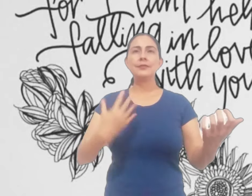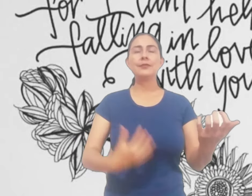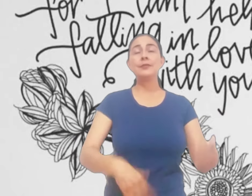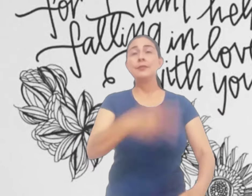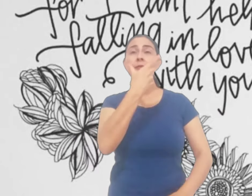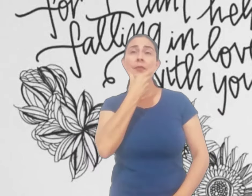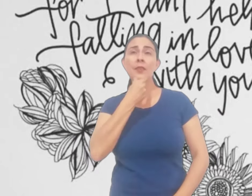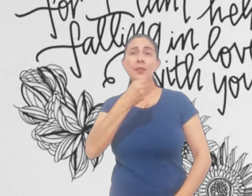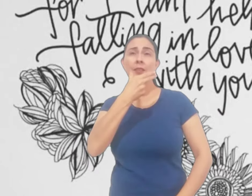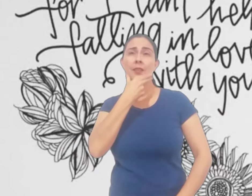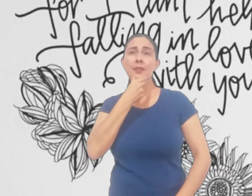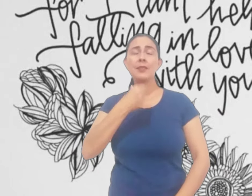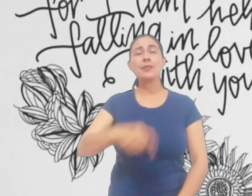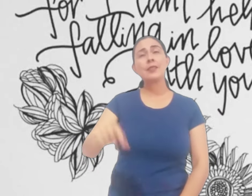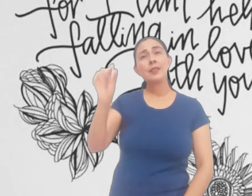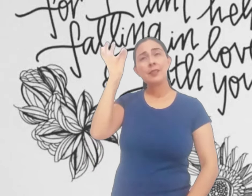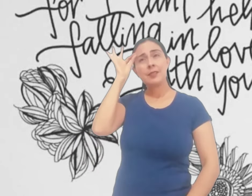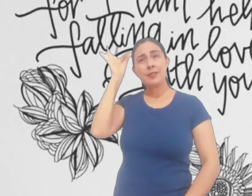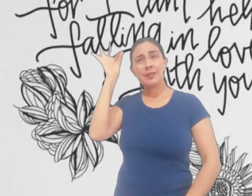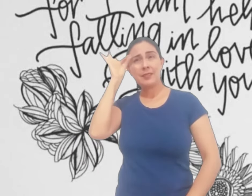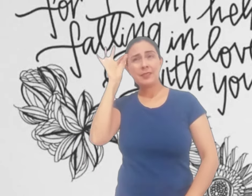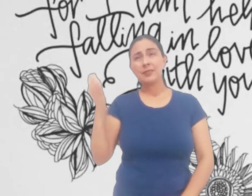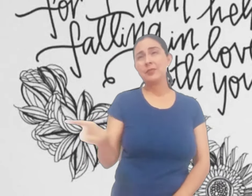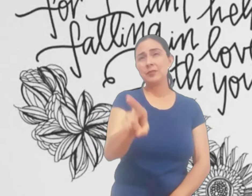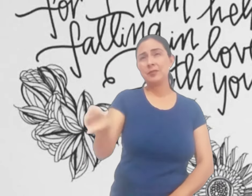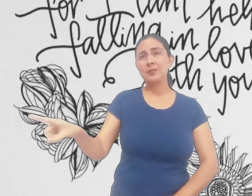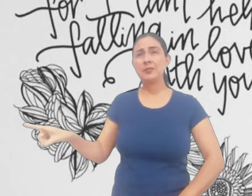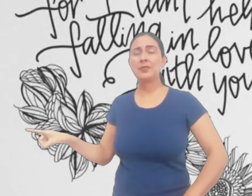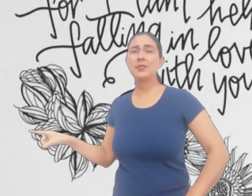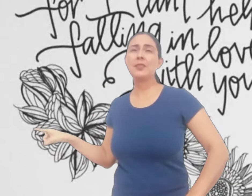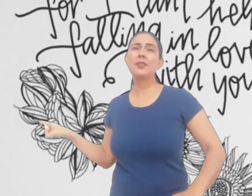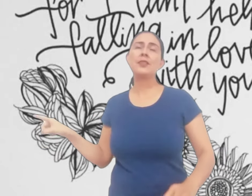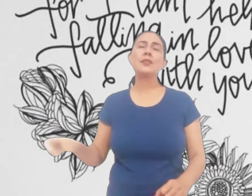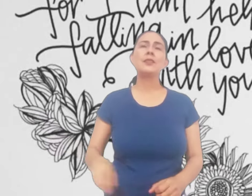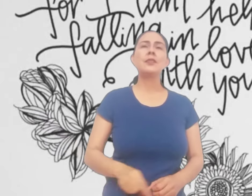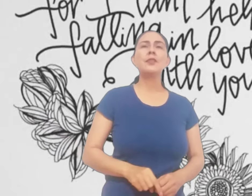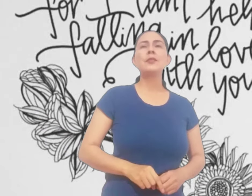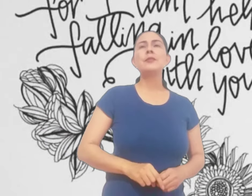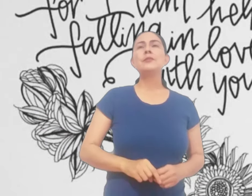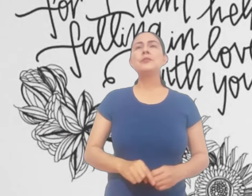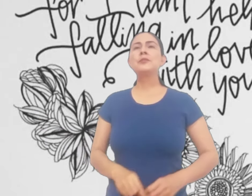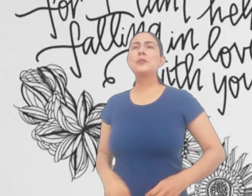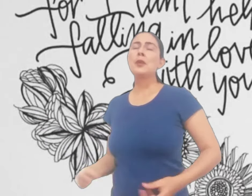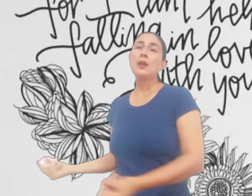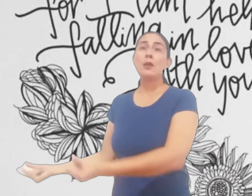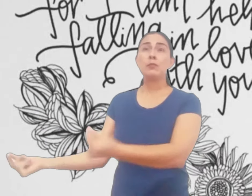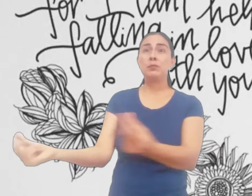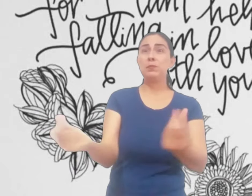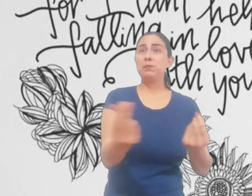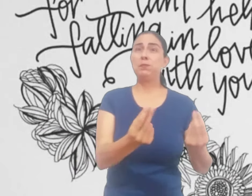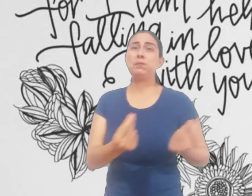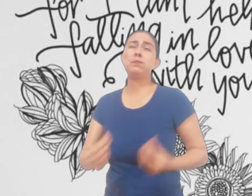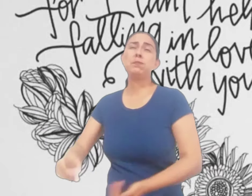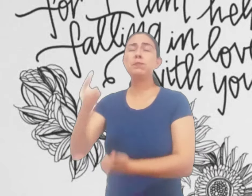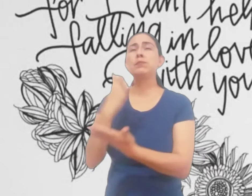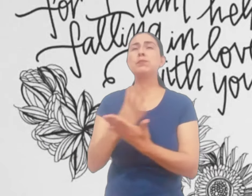Wise men say only fools